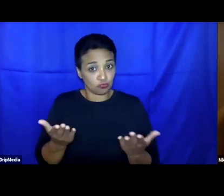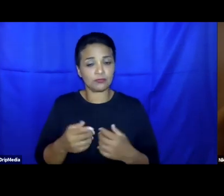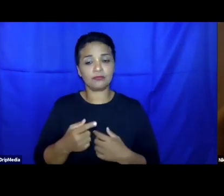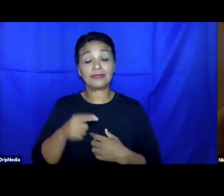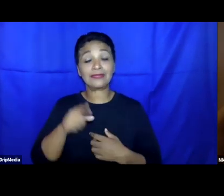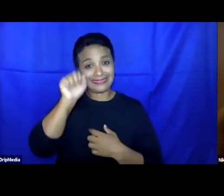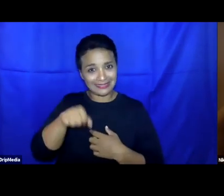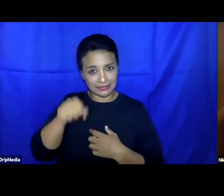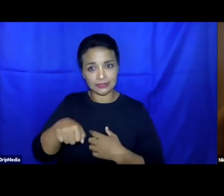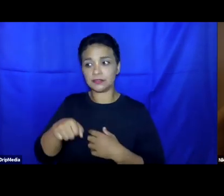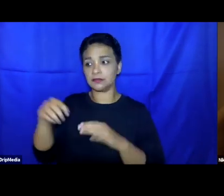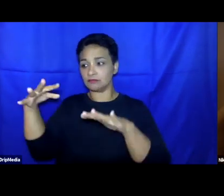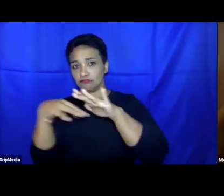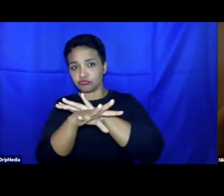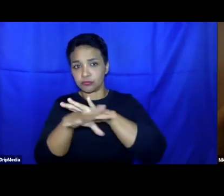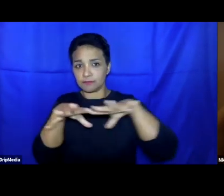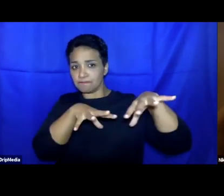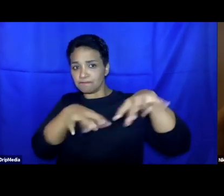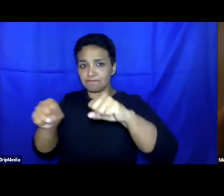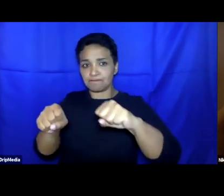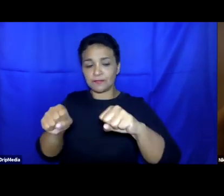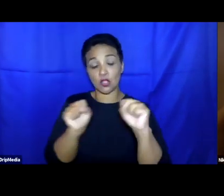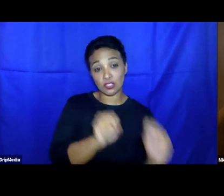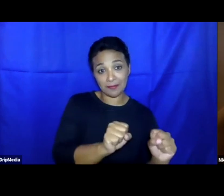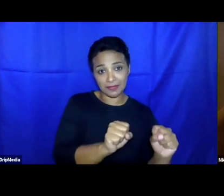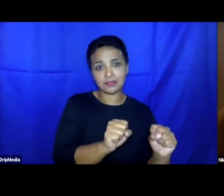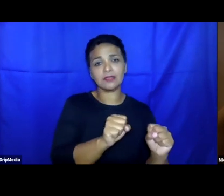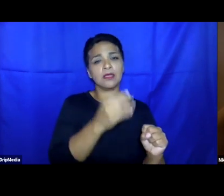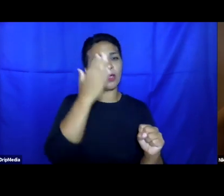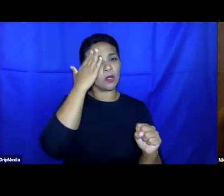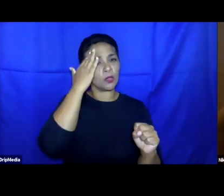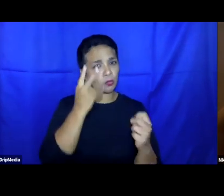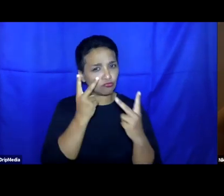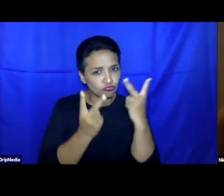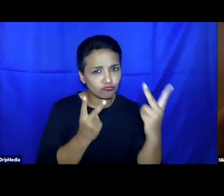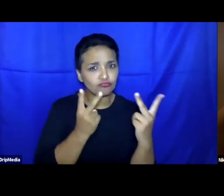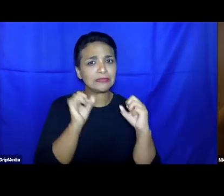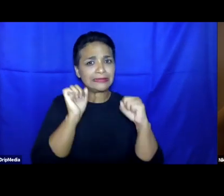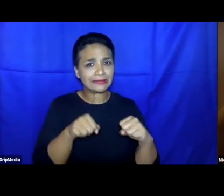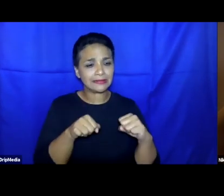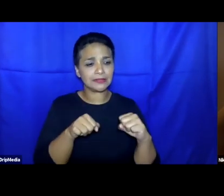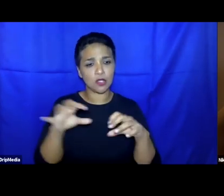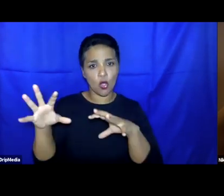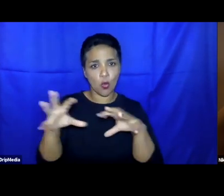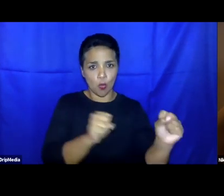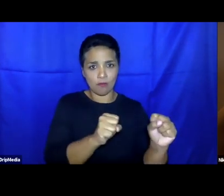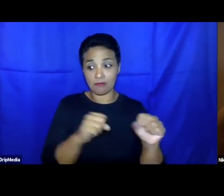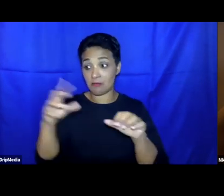dominant paradigm in EU arrangements, we can see the emergence of this contained mobility dynamic in current